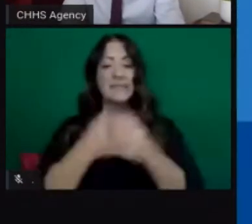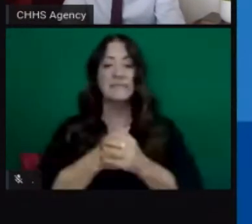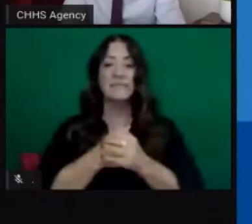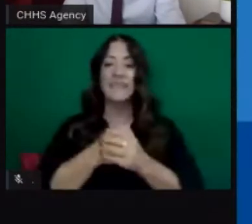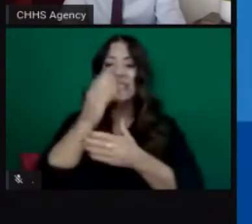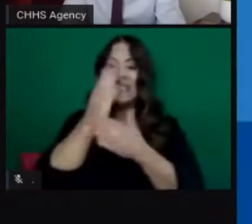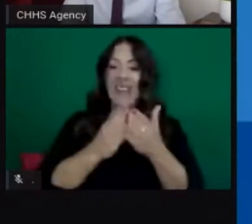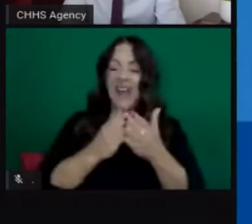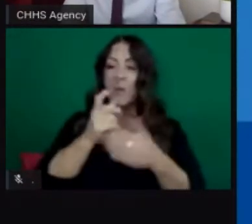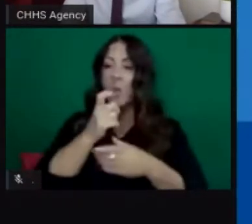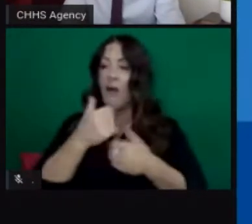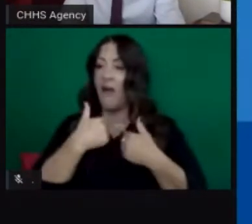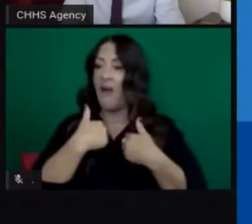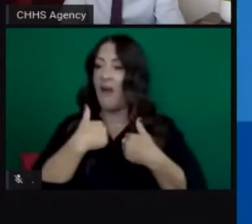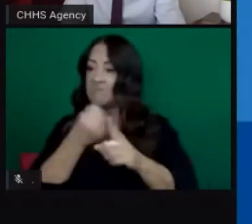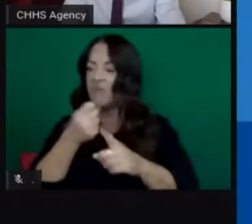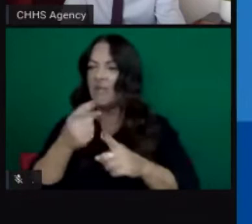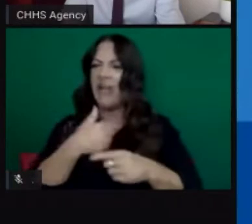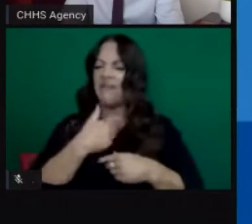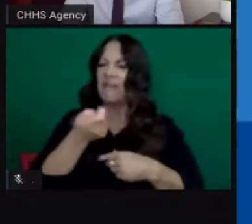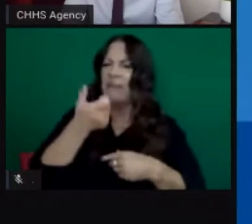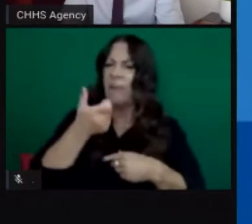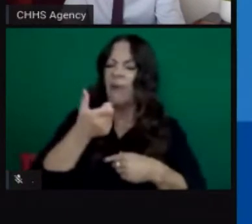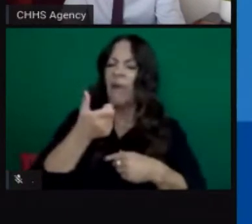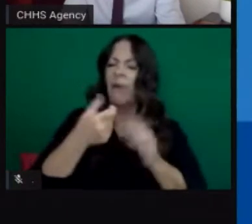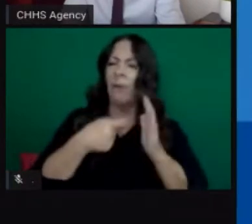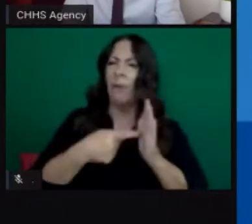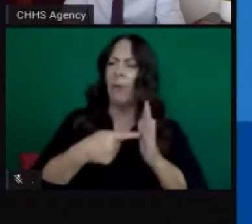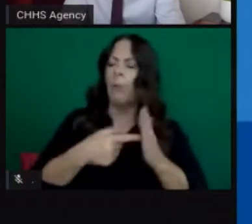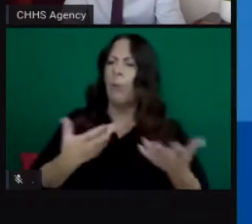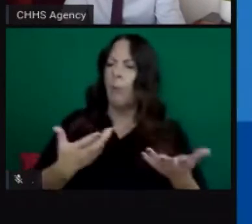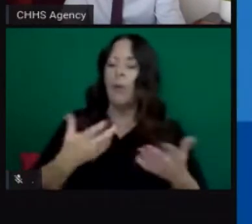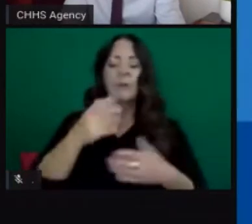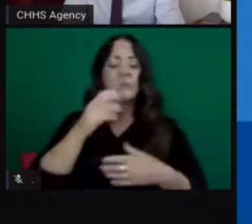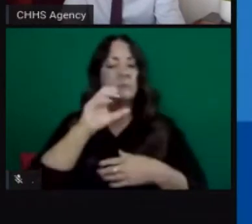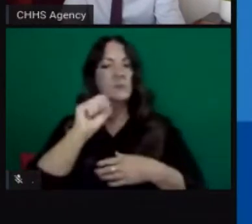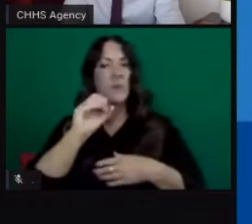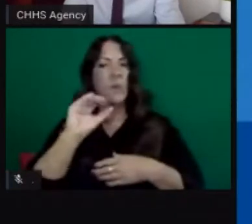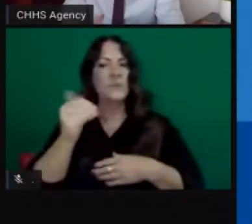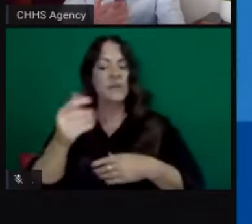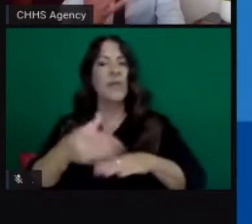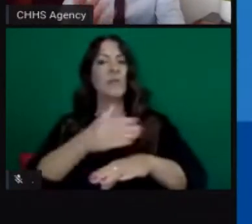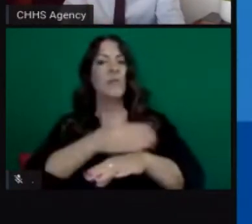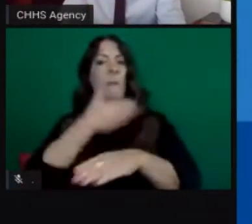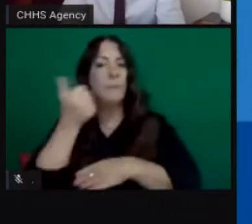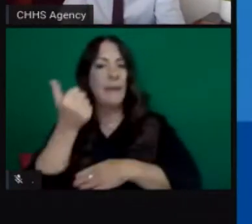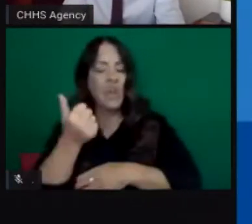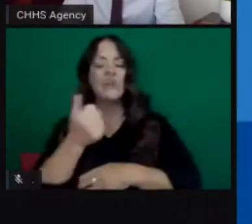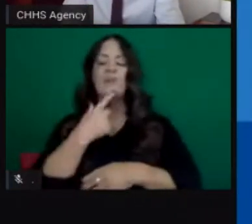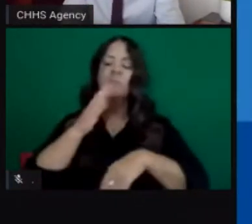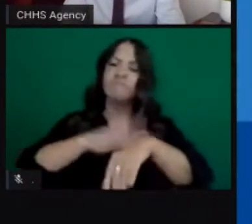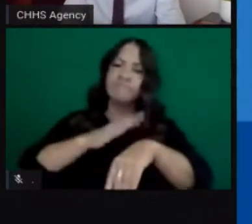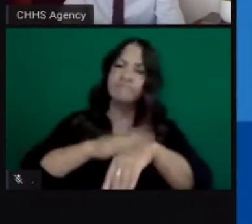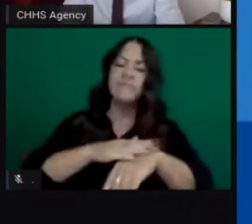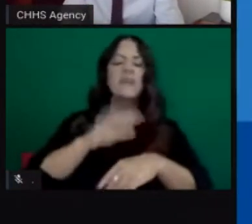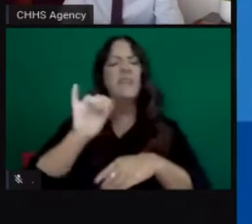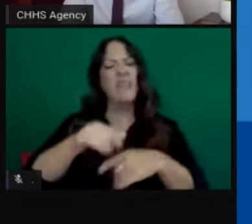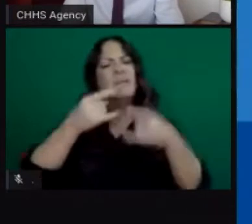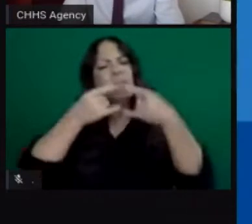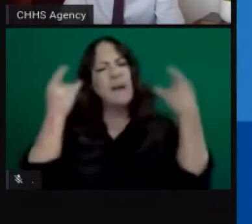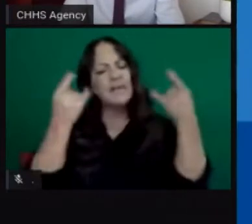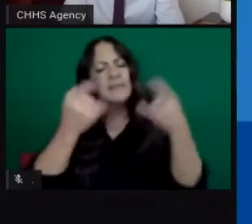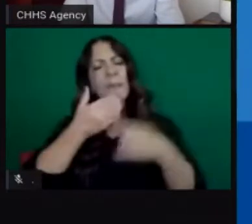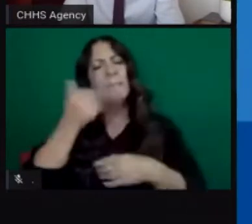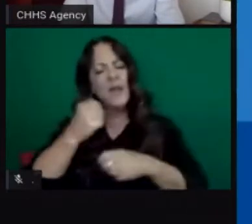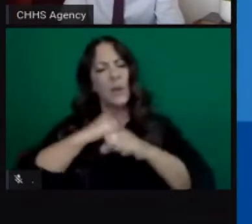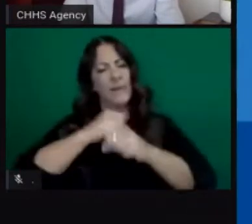no symptoms at all and they do a lot better so wearing that mask as we've said the last couple weeks not only protects others around